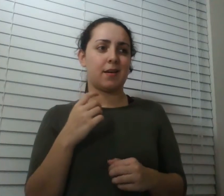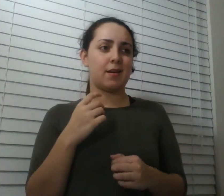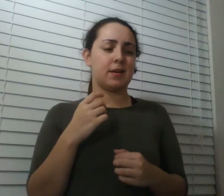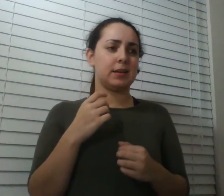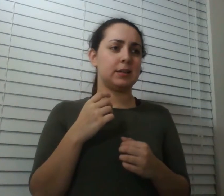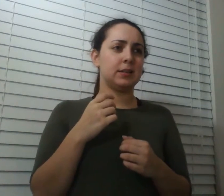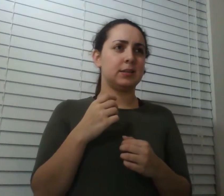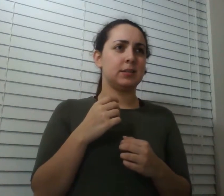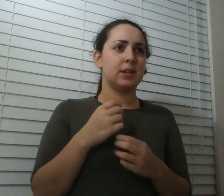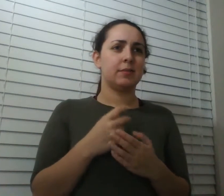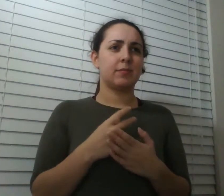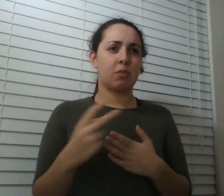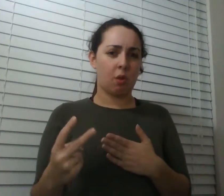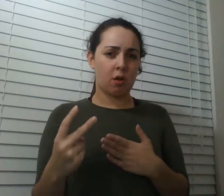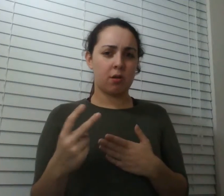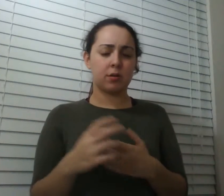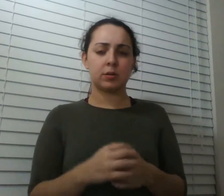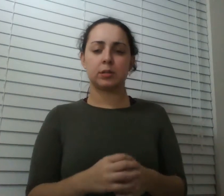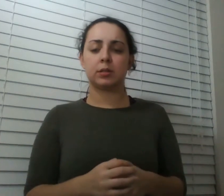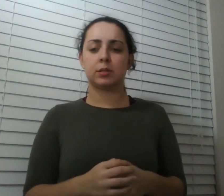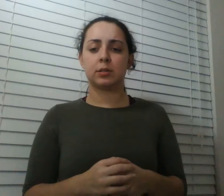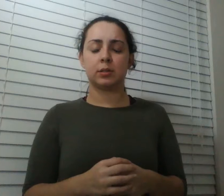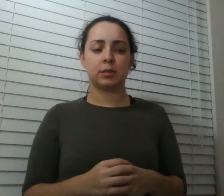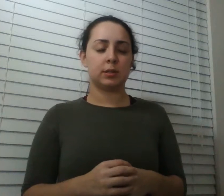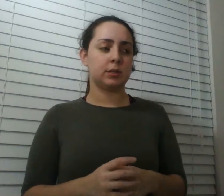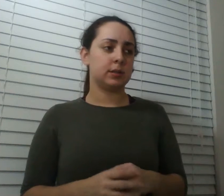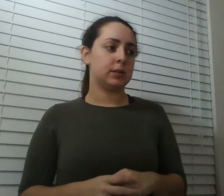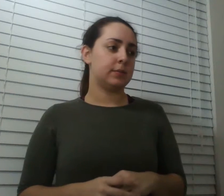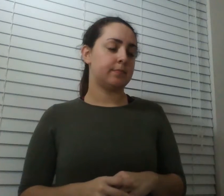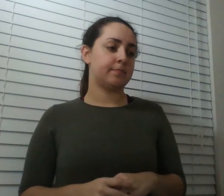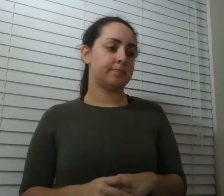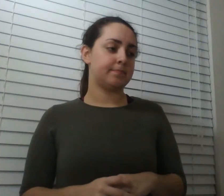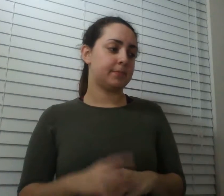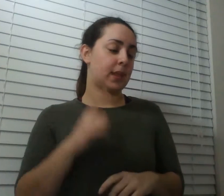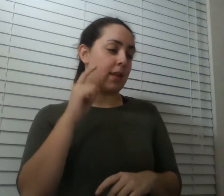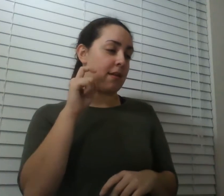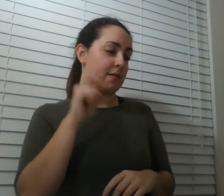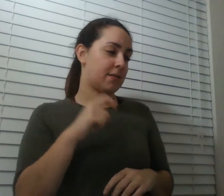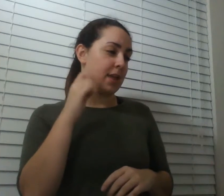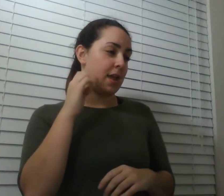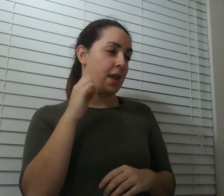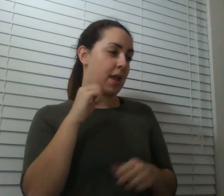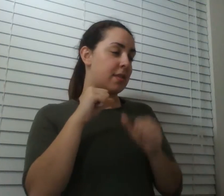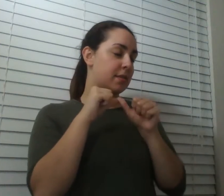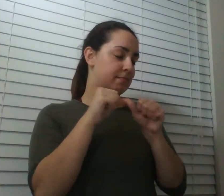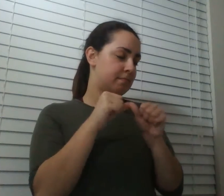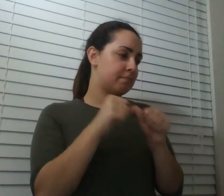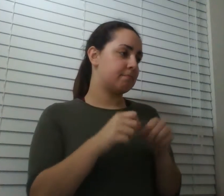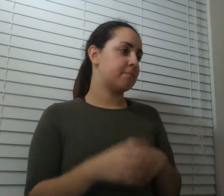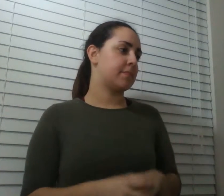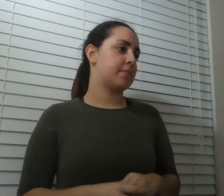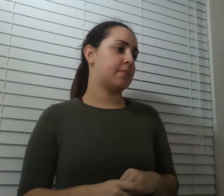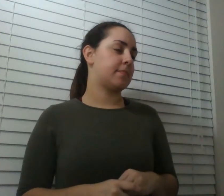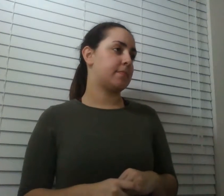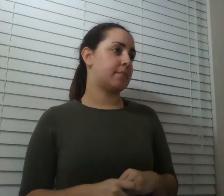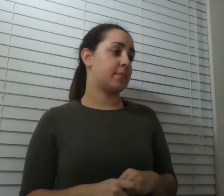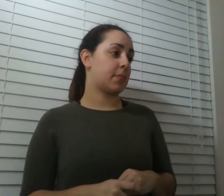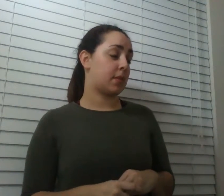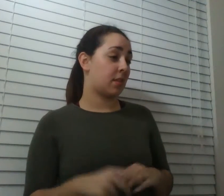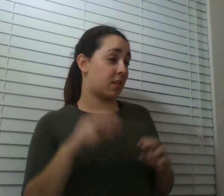i don't know who we are yet but they gotta keep going do you look did he look like stunned did you get yeah i mean i got